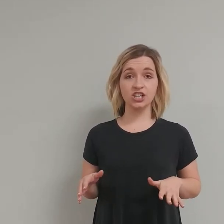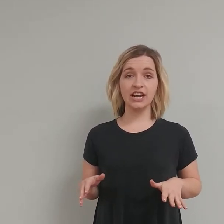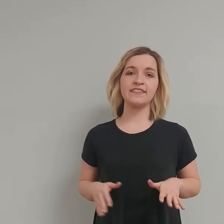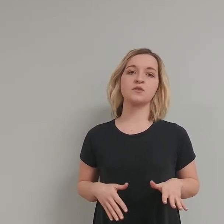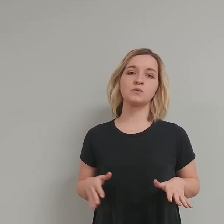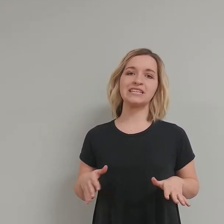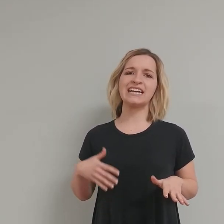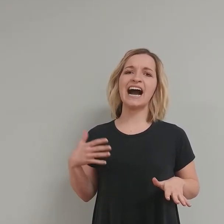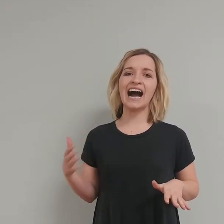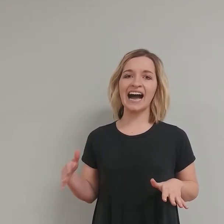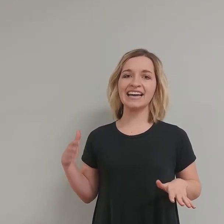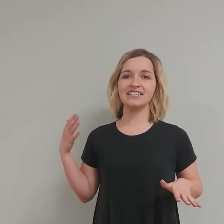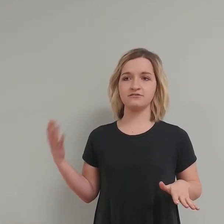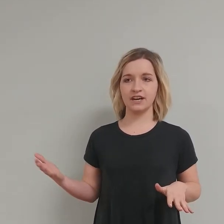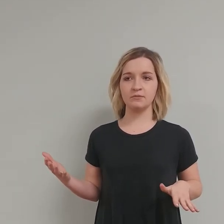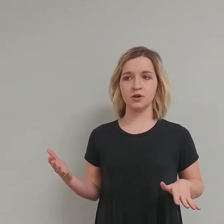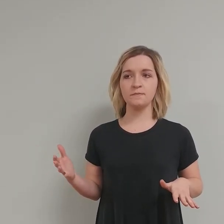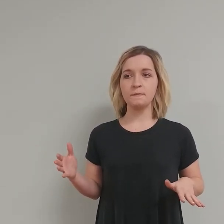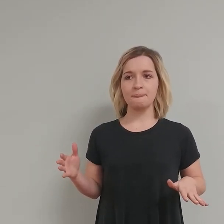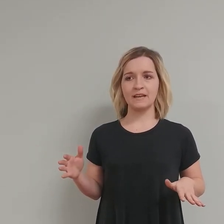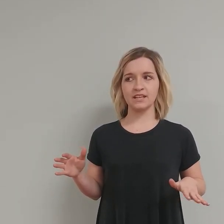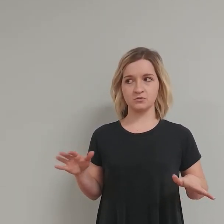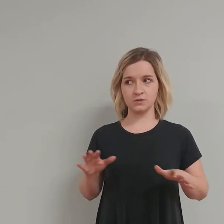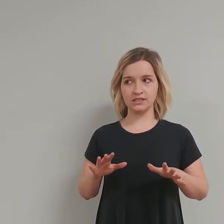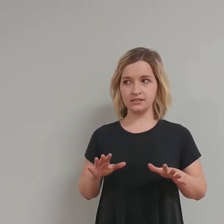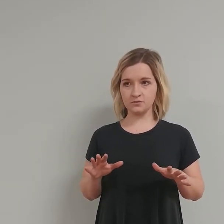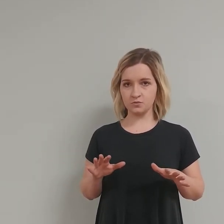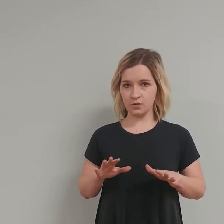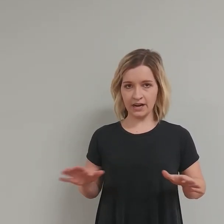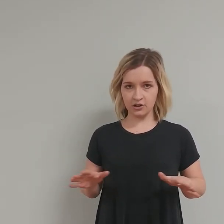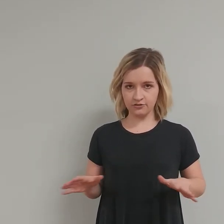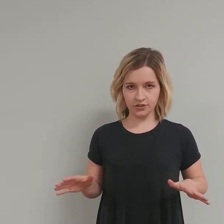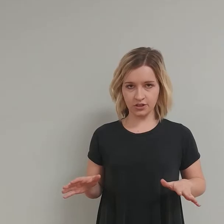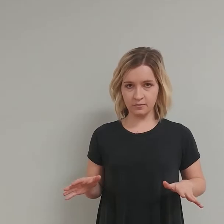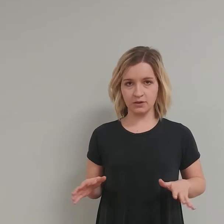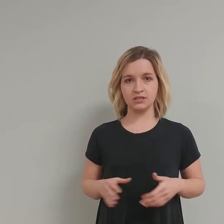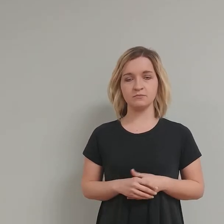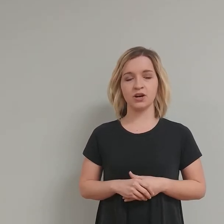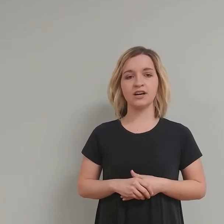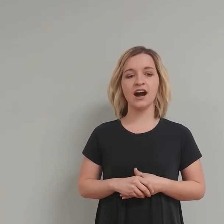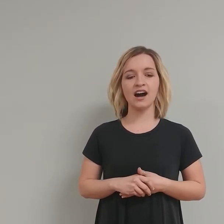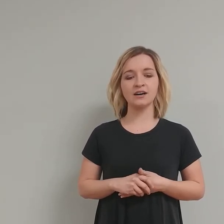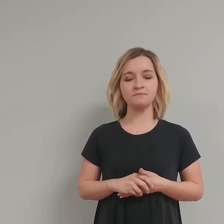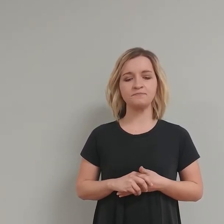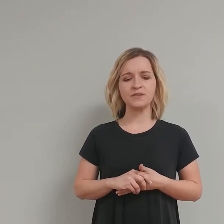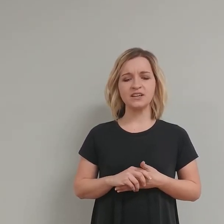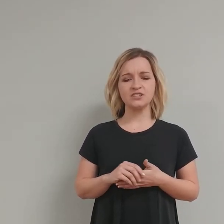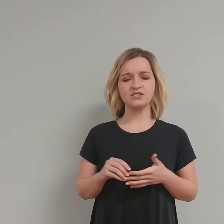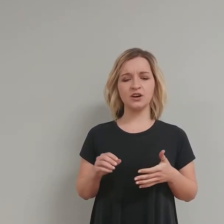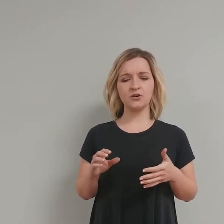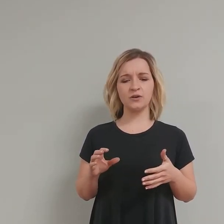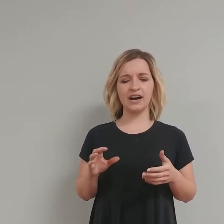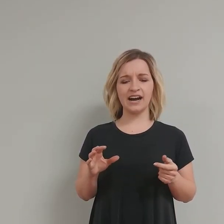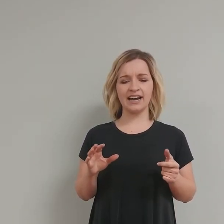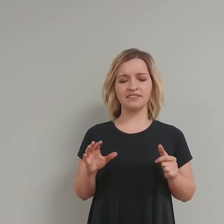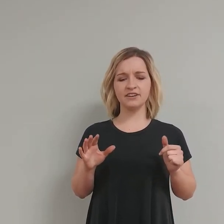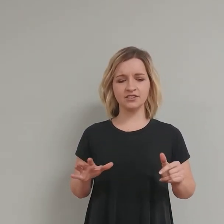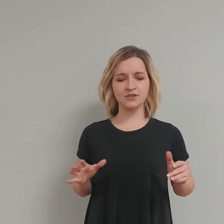and they're really high in fiber. And that's really rare for a protein bar. So I found this